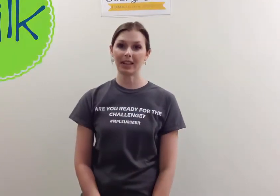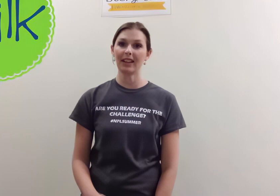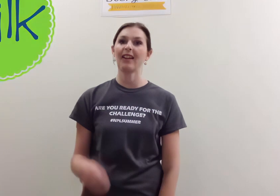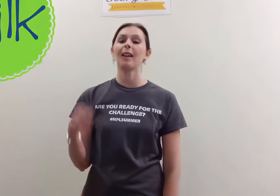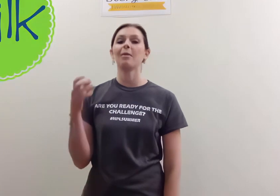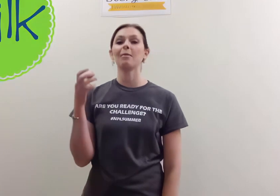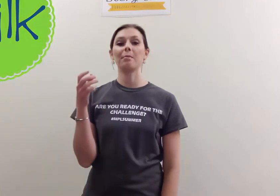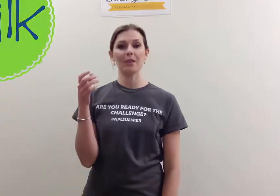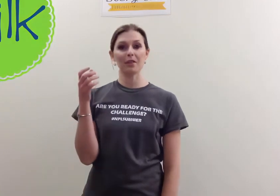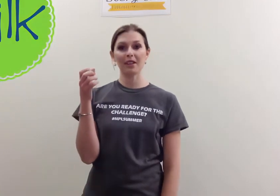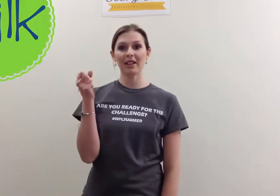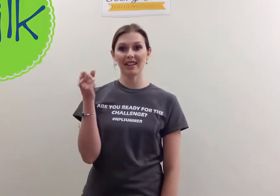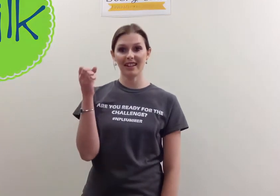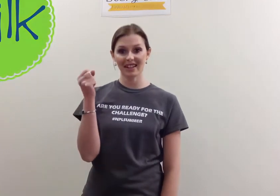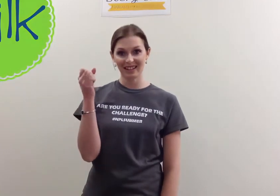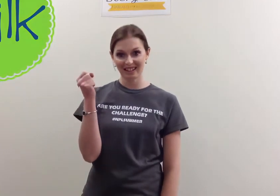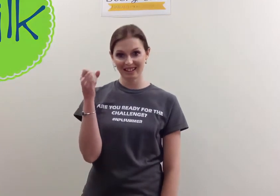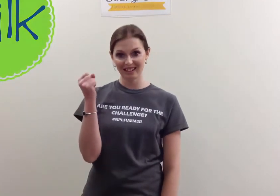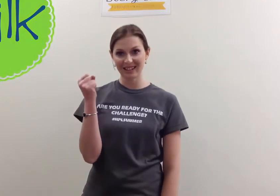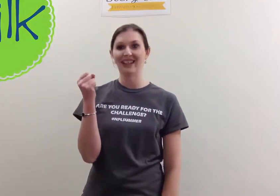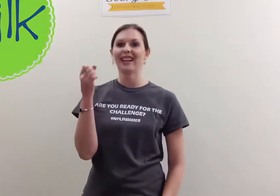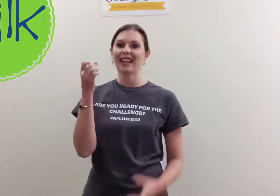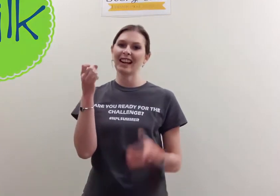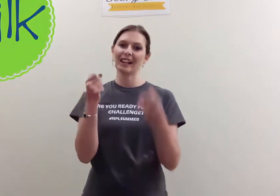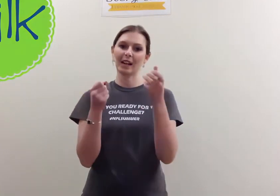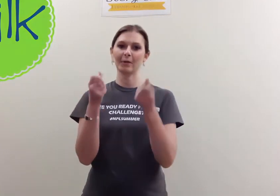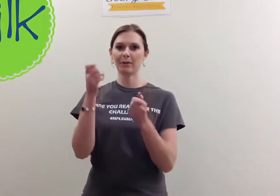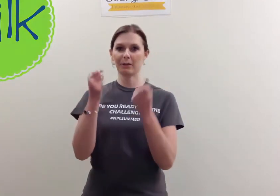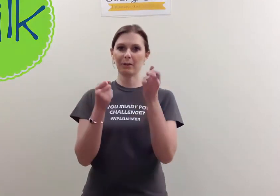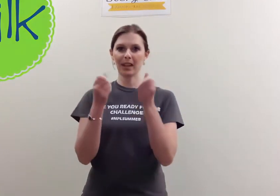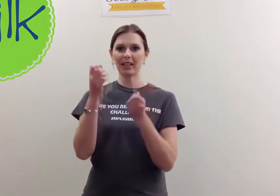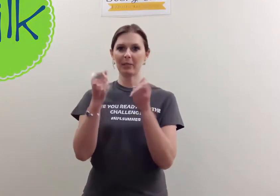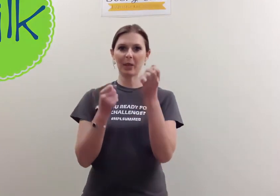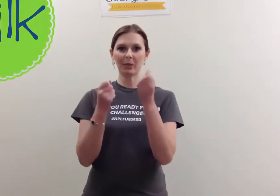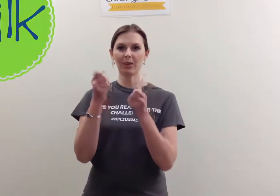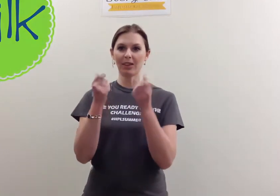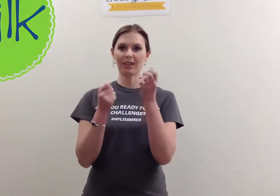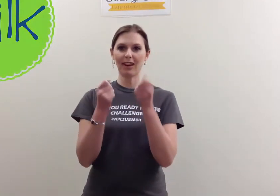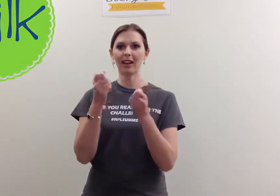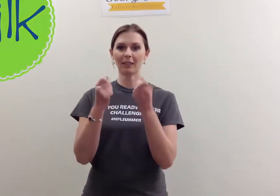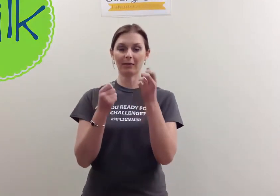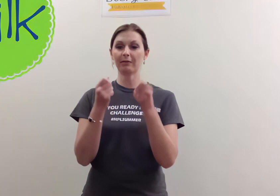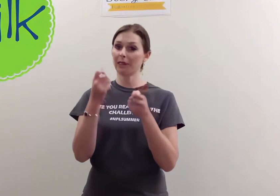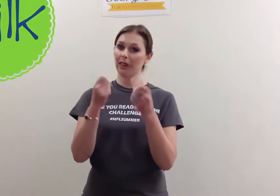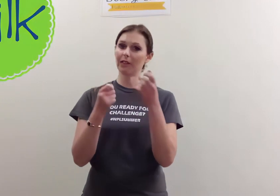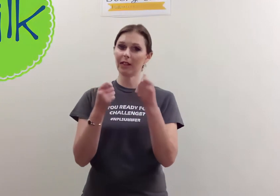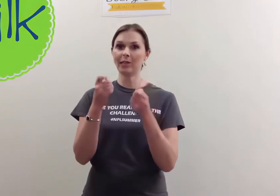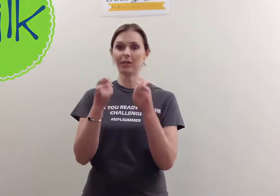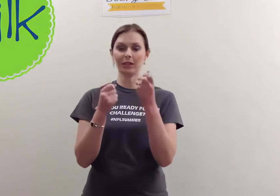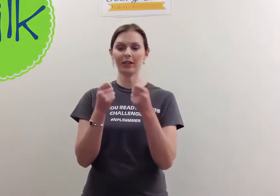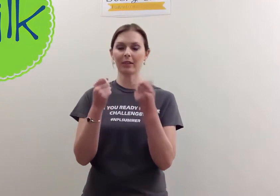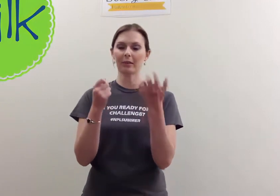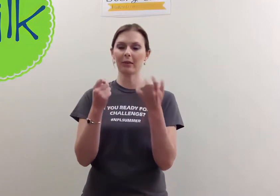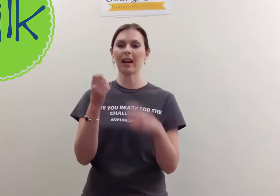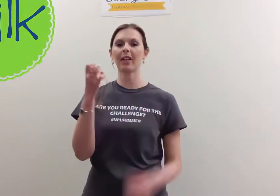Milk. Milk kind of comes from like the motion of how you get milk from a cow,